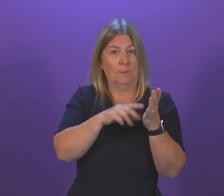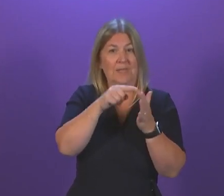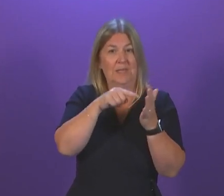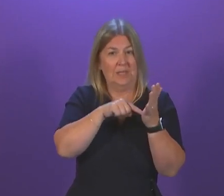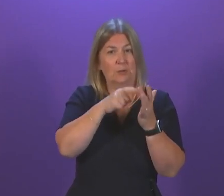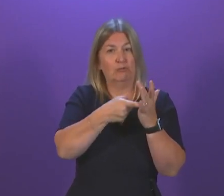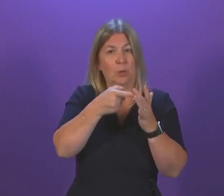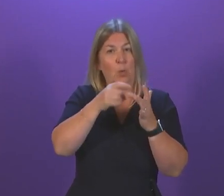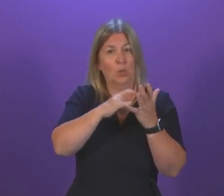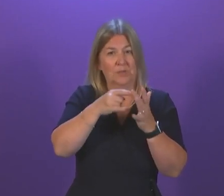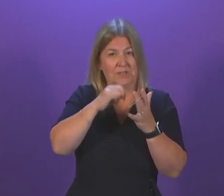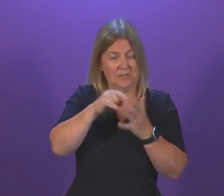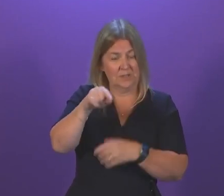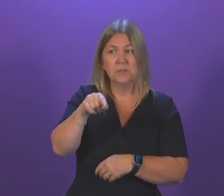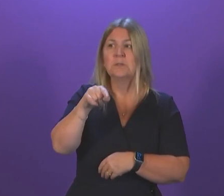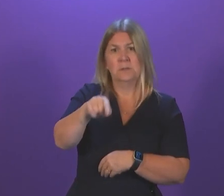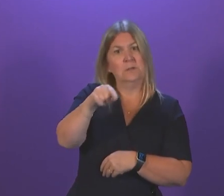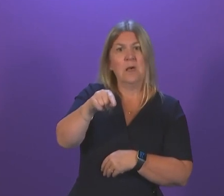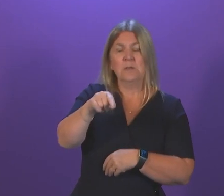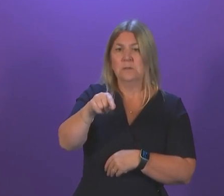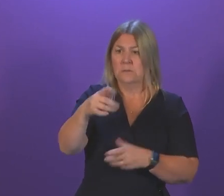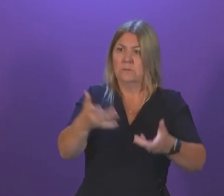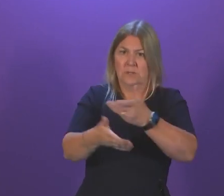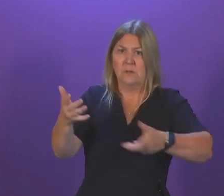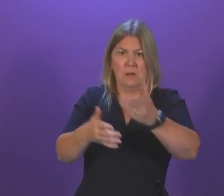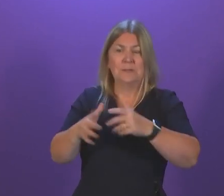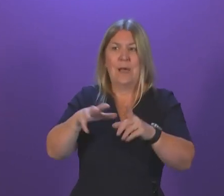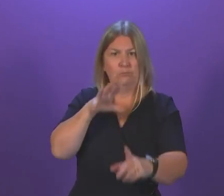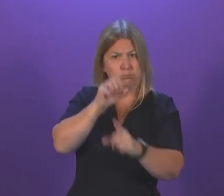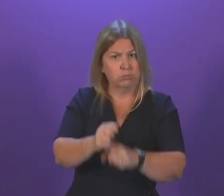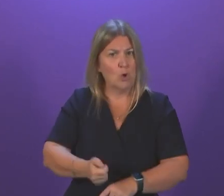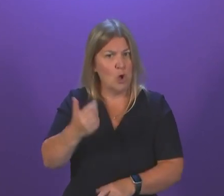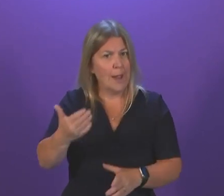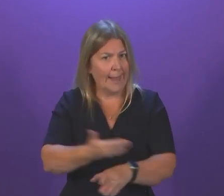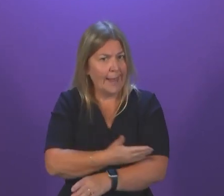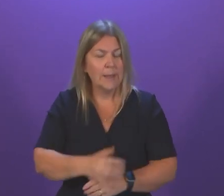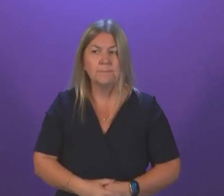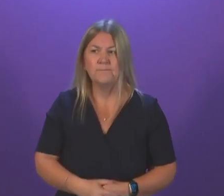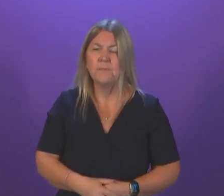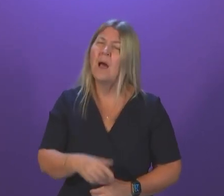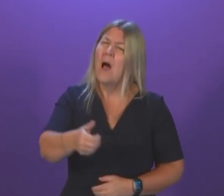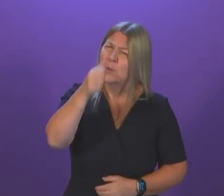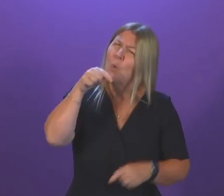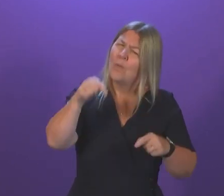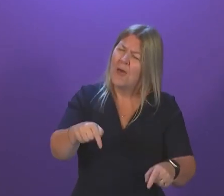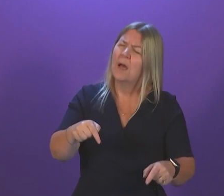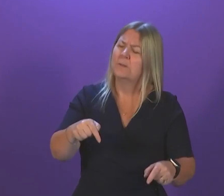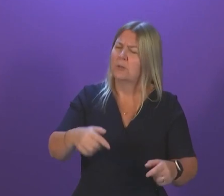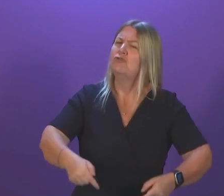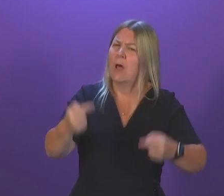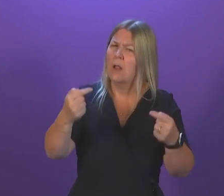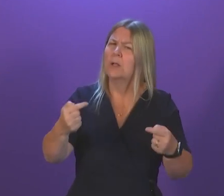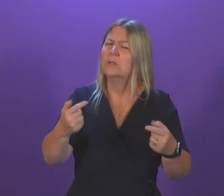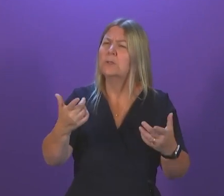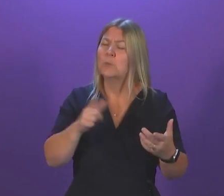taking forward the Women's Health Plan. In terms of the particular target around endometriosis, it is a really challenging one. The